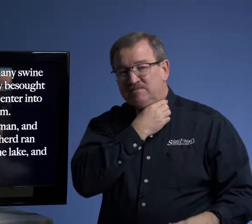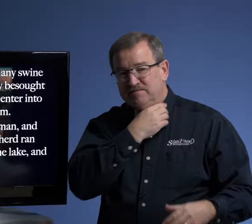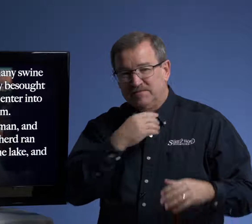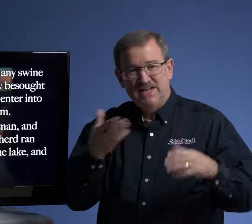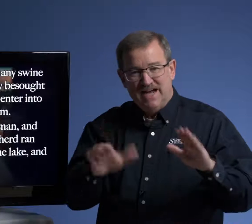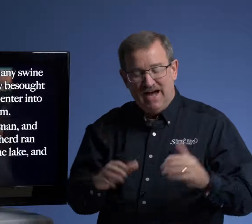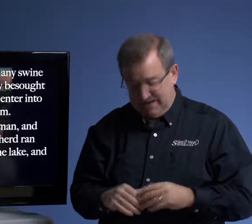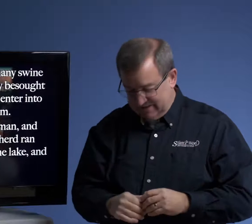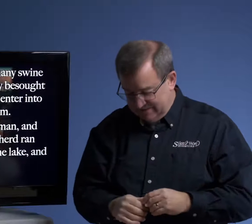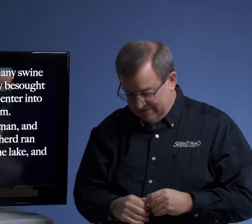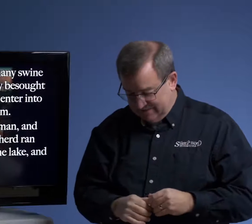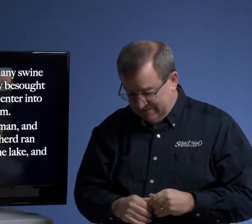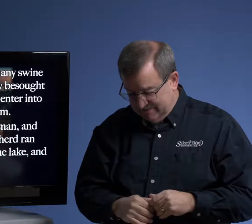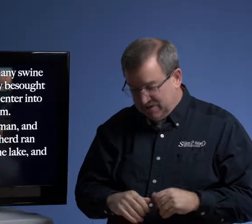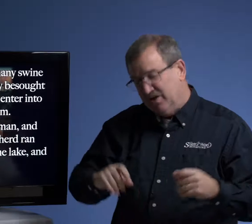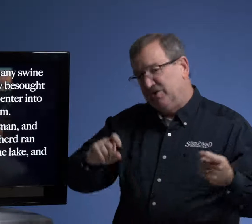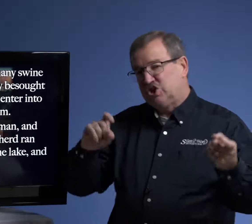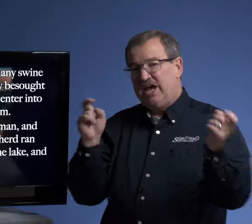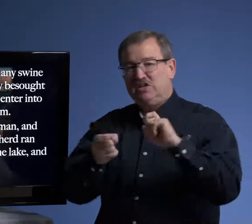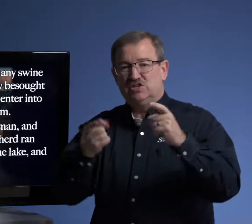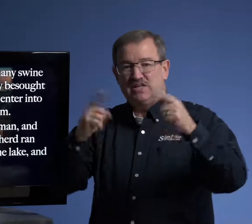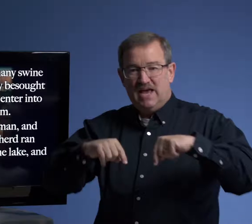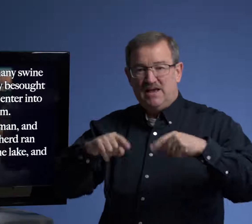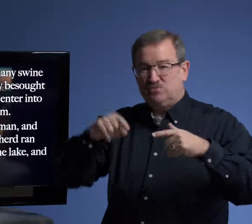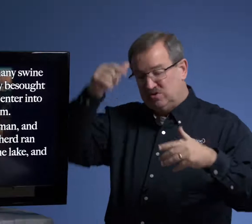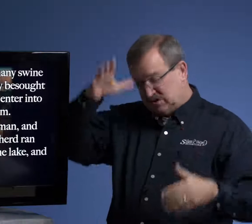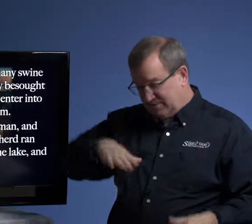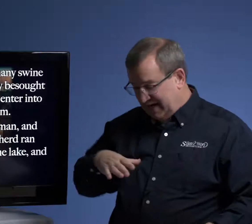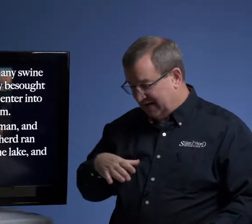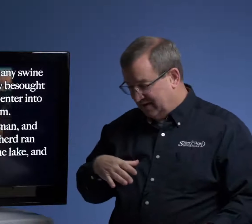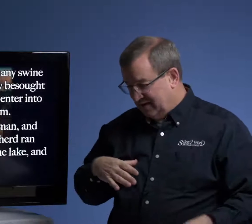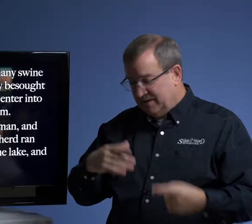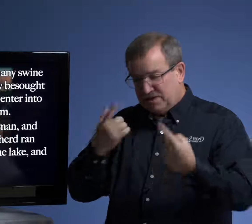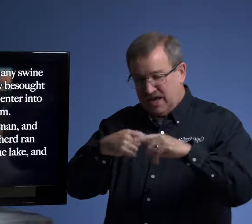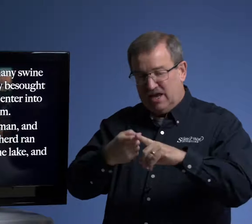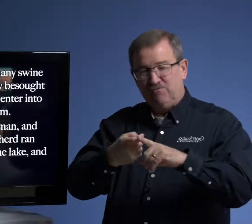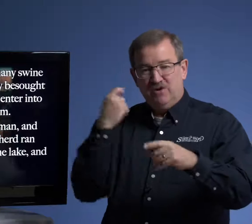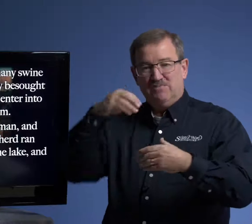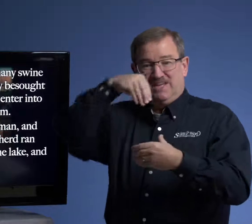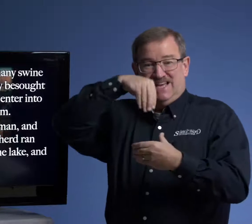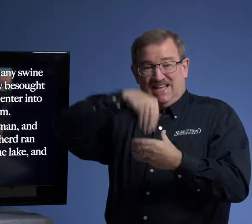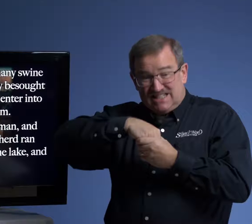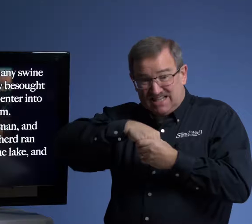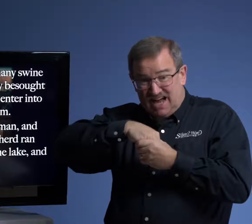They died. The change that came to this man came from the inside